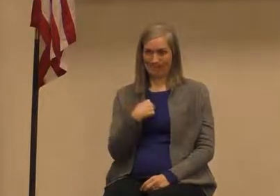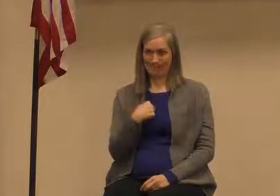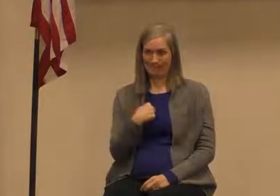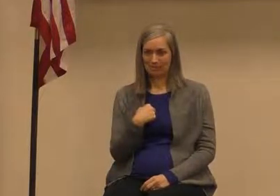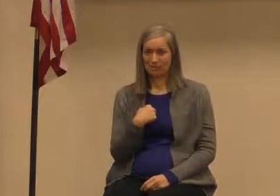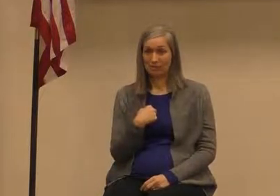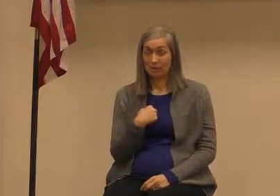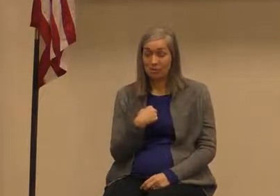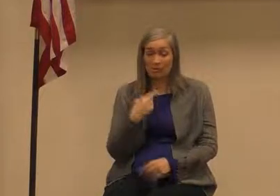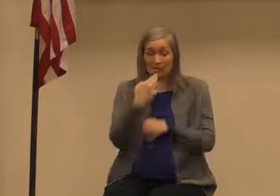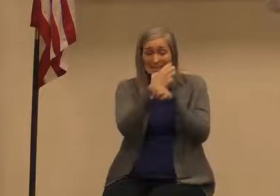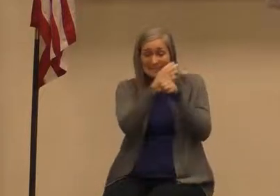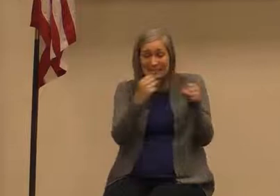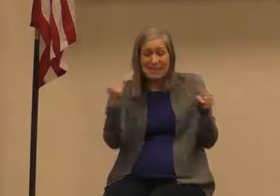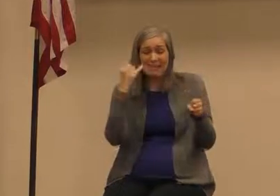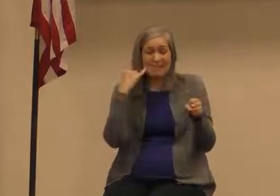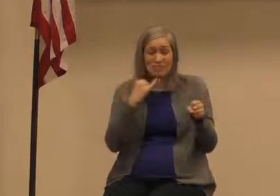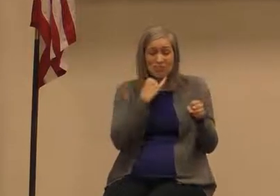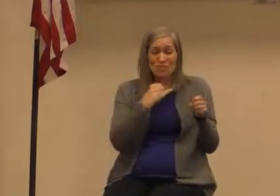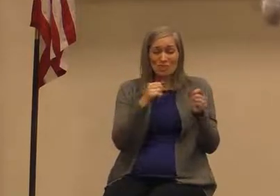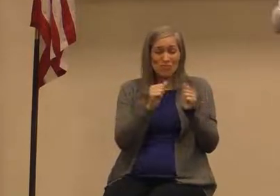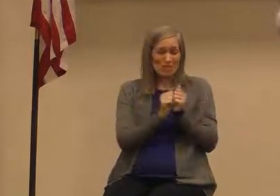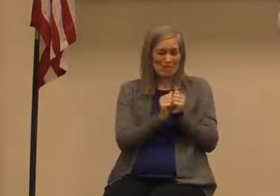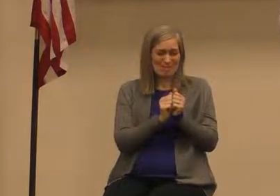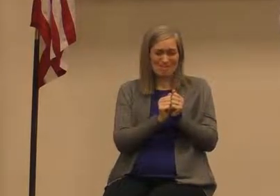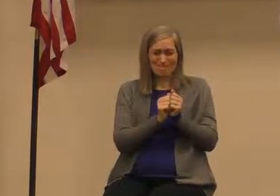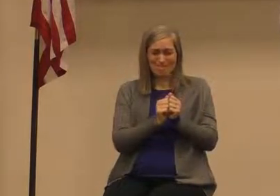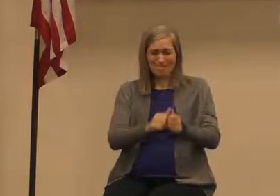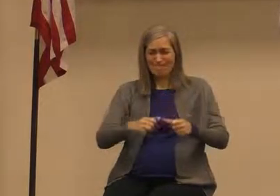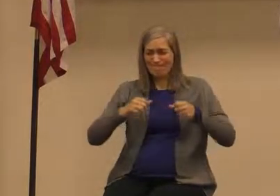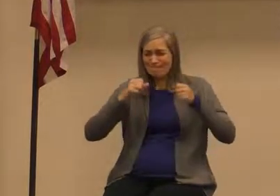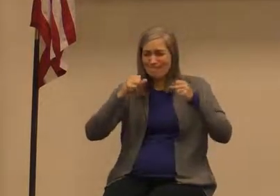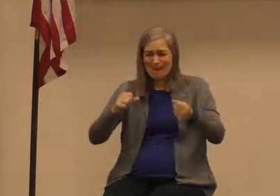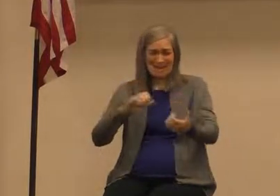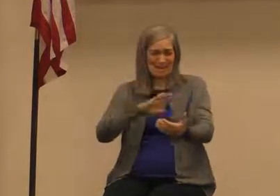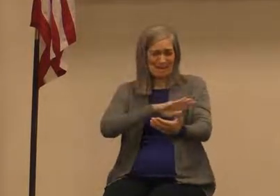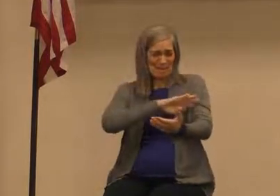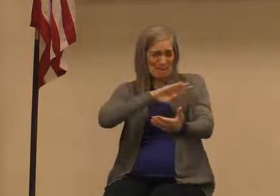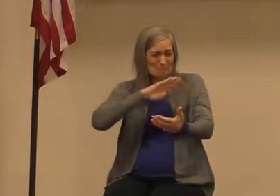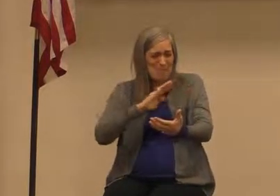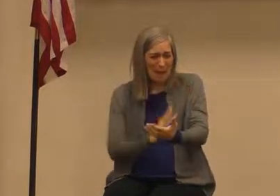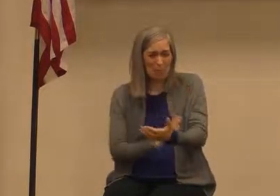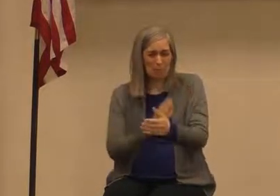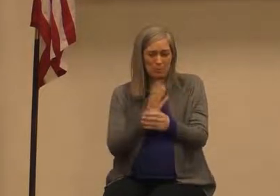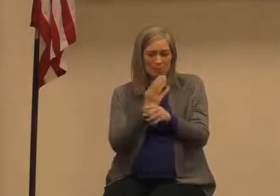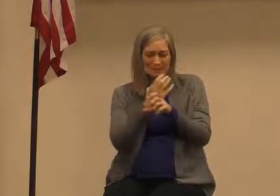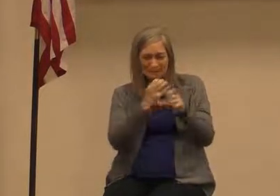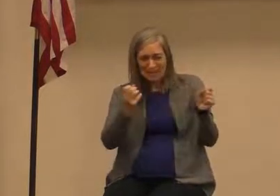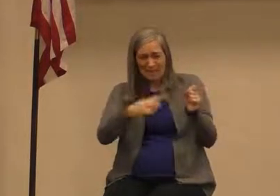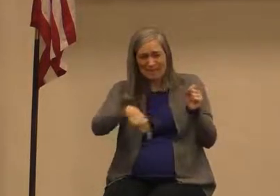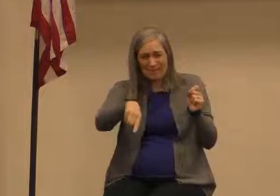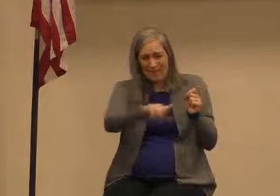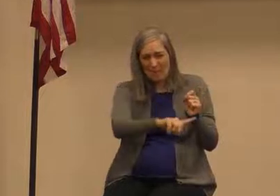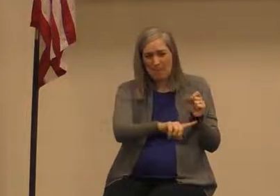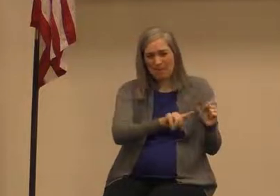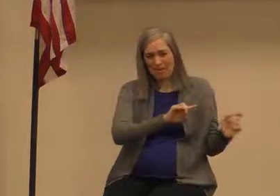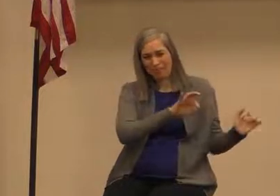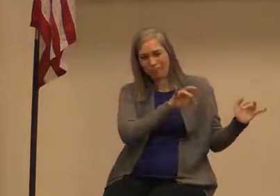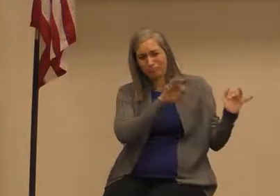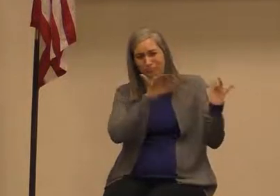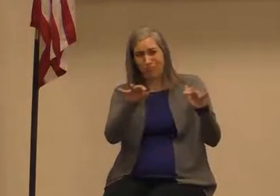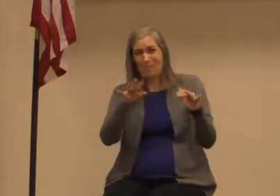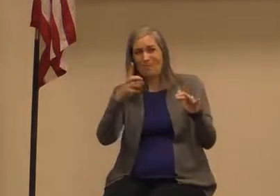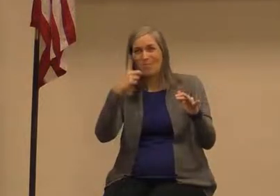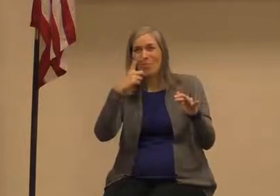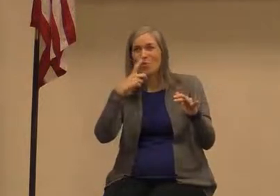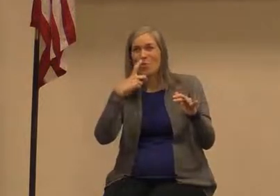mighty acts of power right with an outstretched arm the scriptures say okay he has the Israelites cross over the Red Sea on dry ground